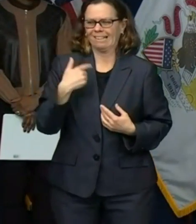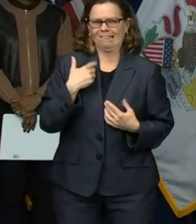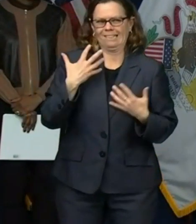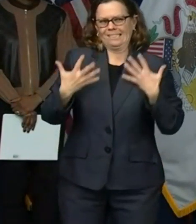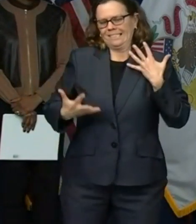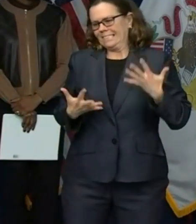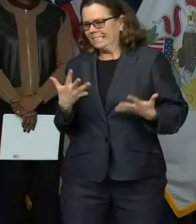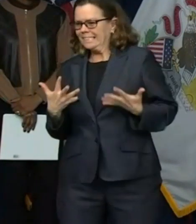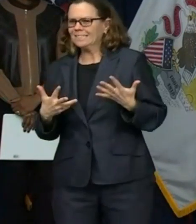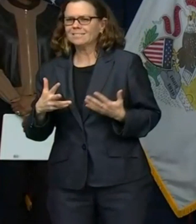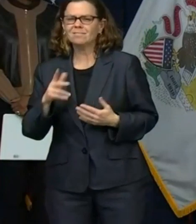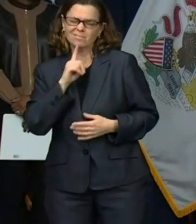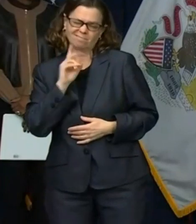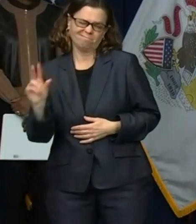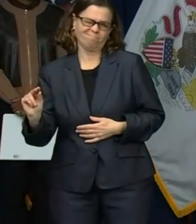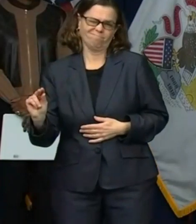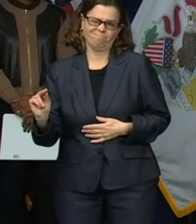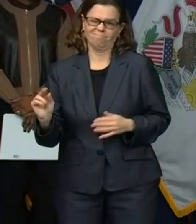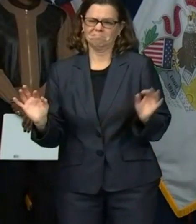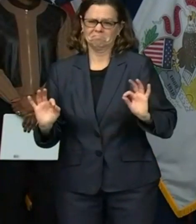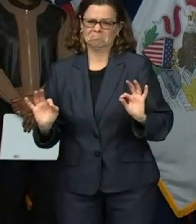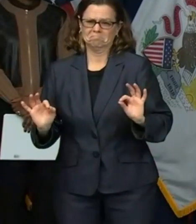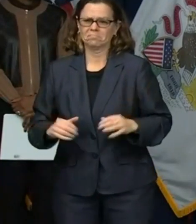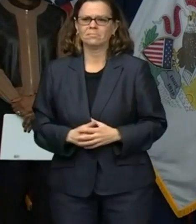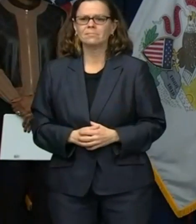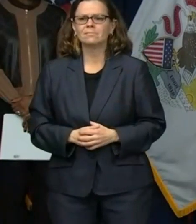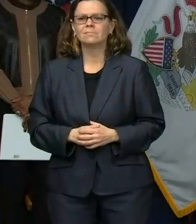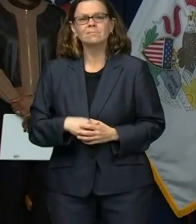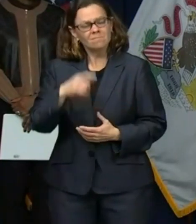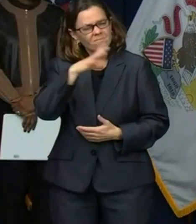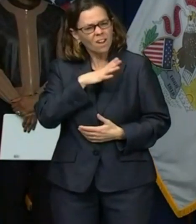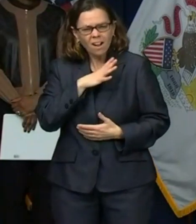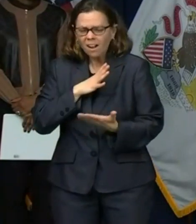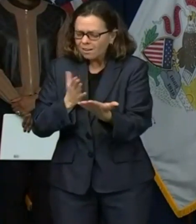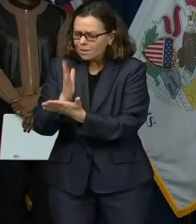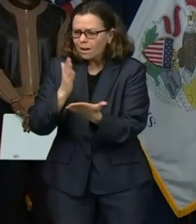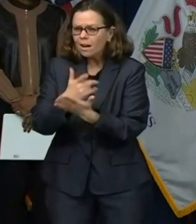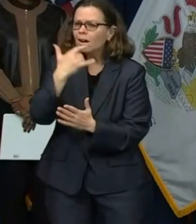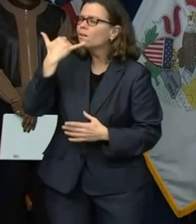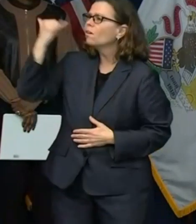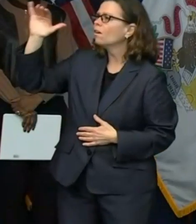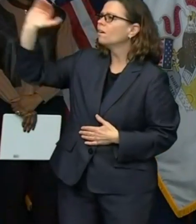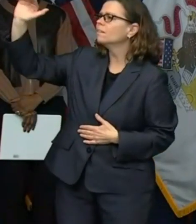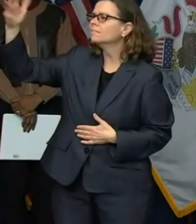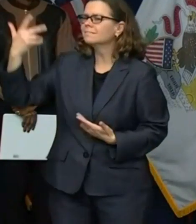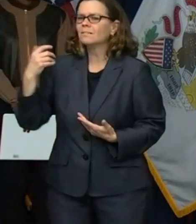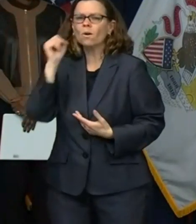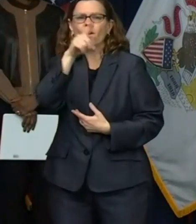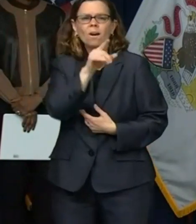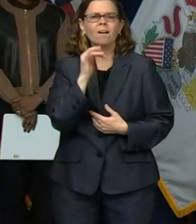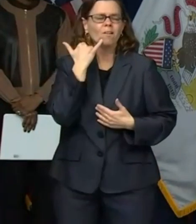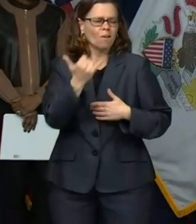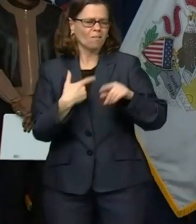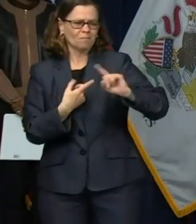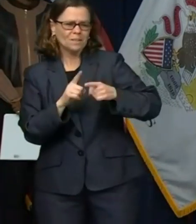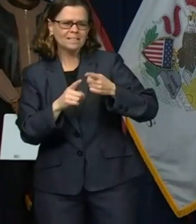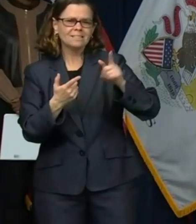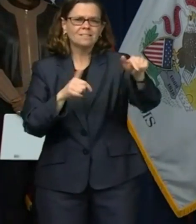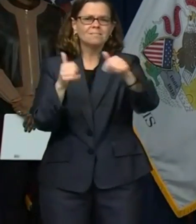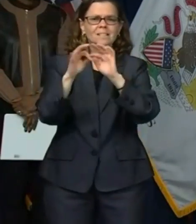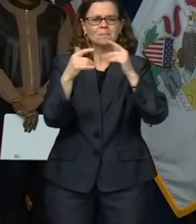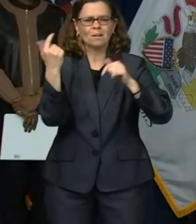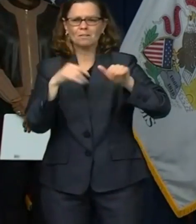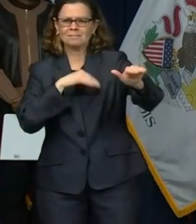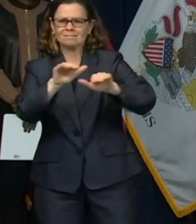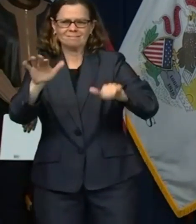available and if you need more take advantage of the telehealth services that are available to everyone right now regardless of ability